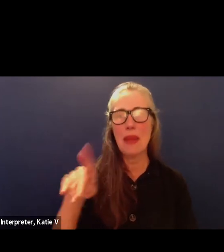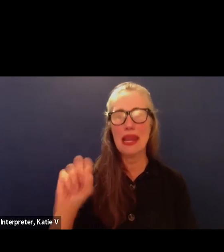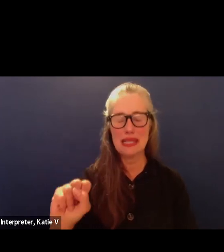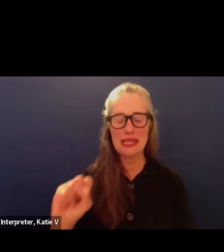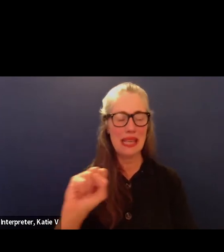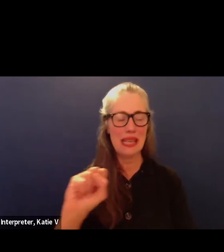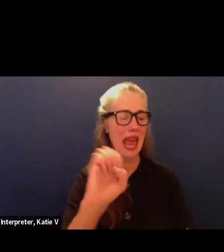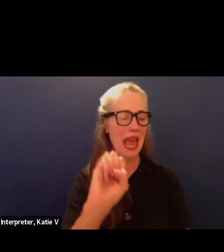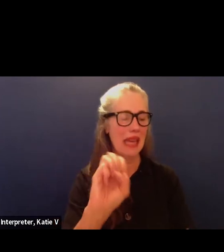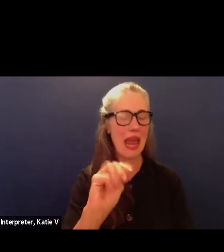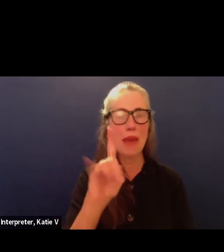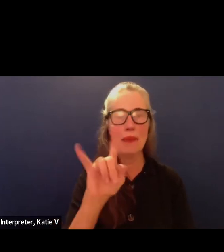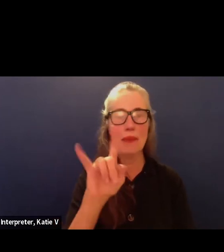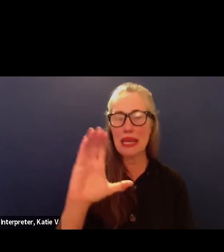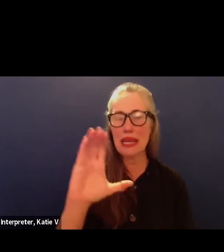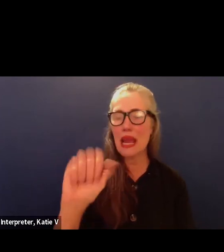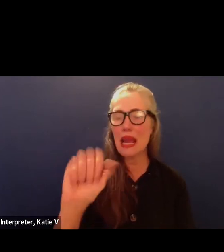vision for this year